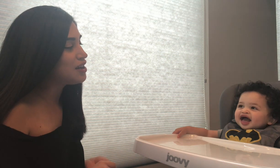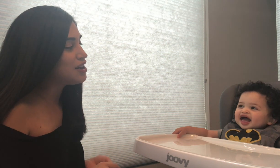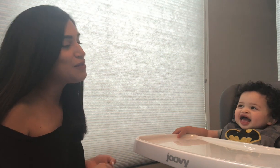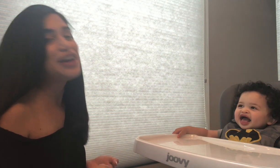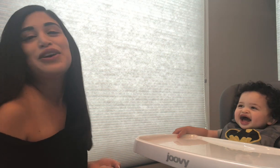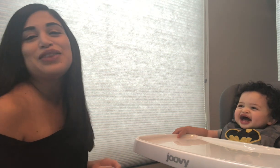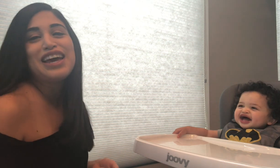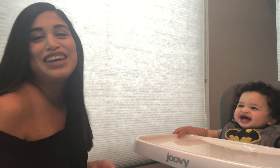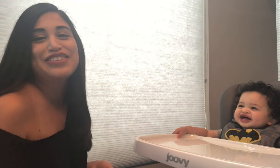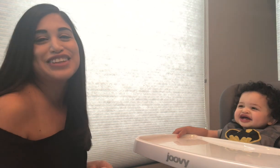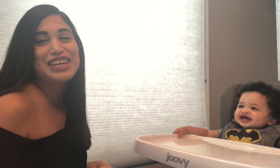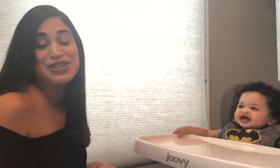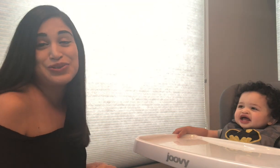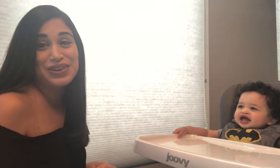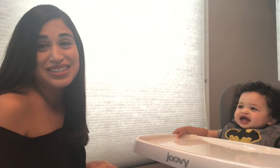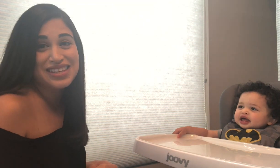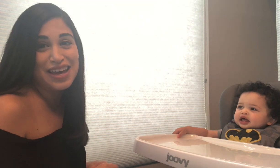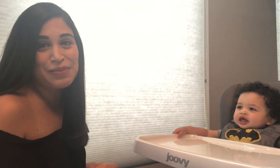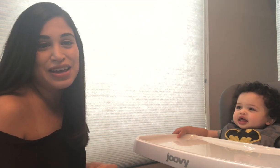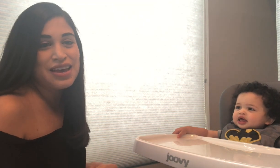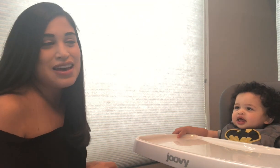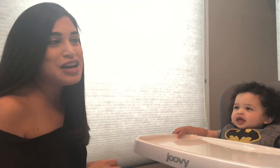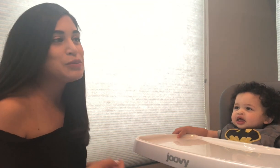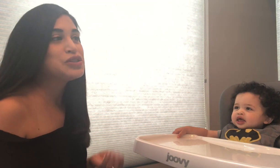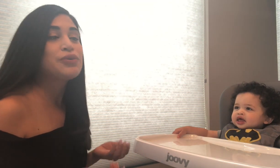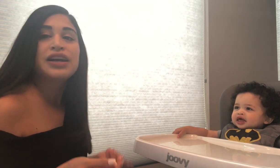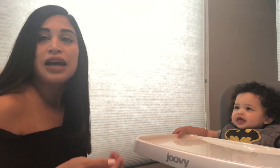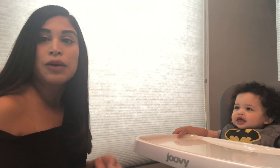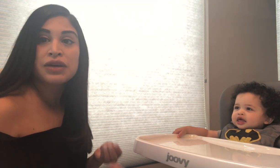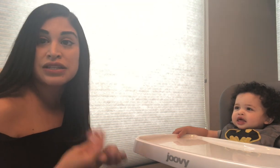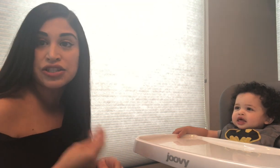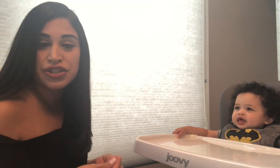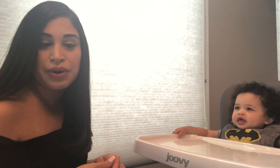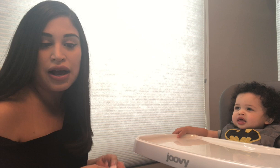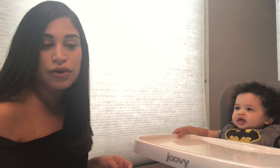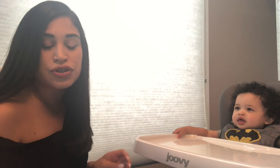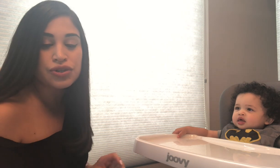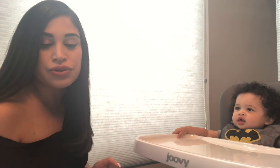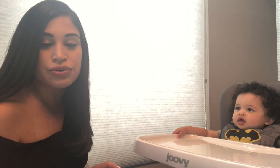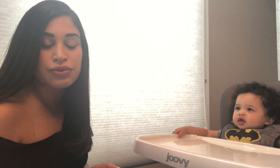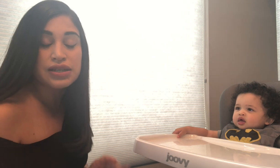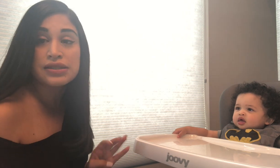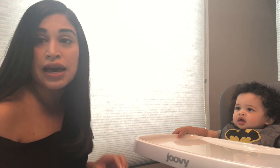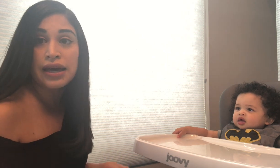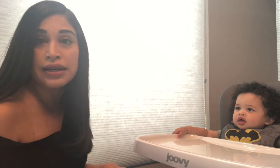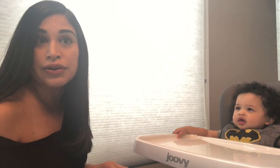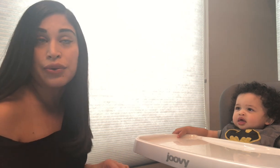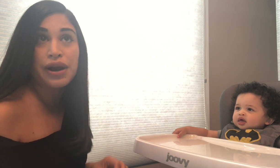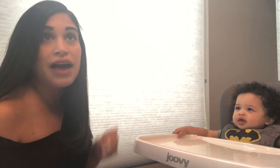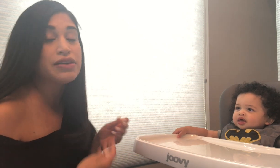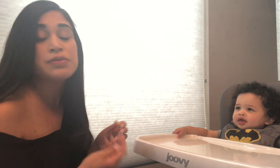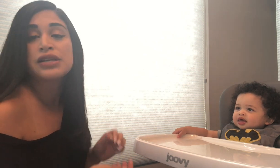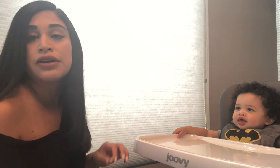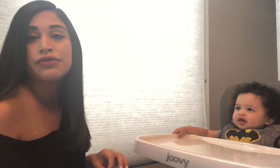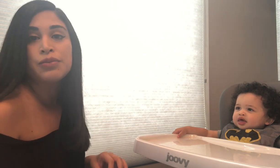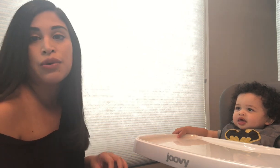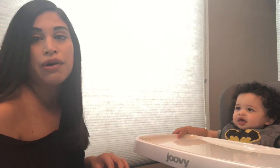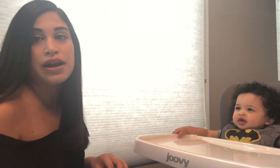I know that he really enjoys them. So right now I'm going to teach you how to sign or have him sign for more.